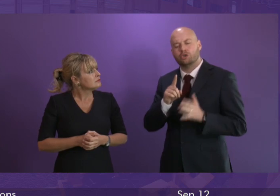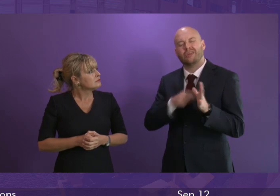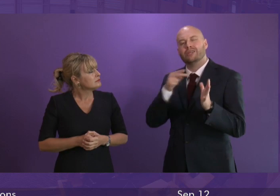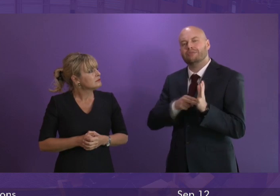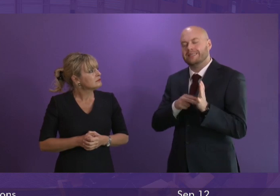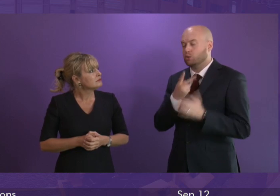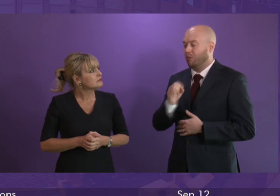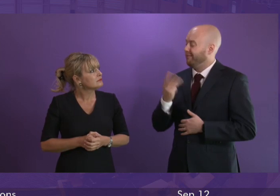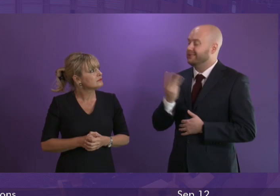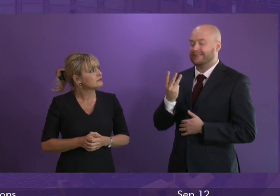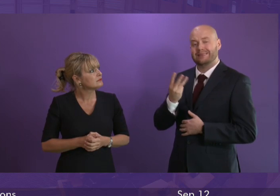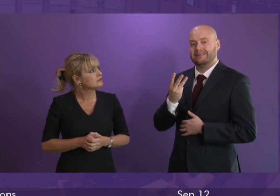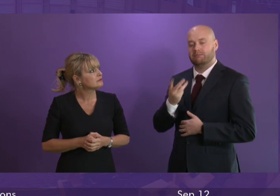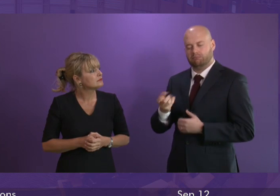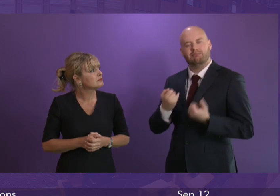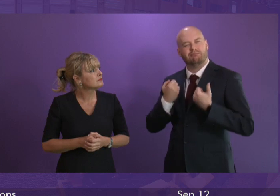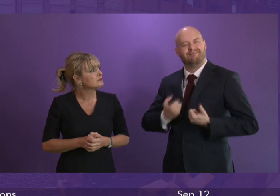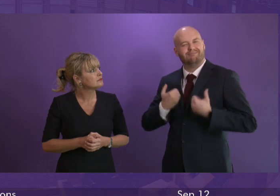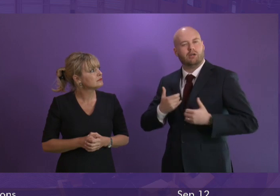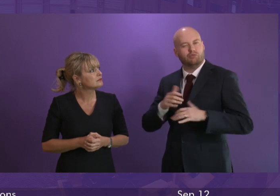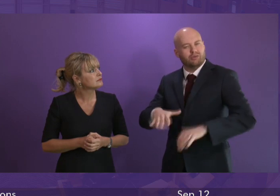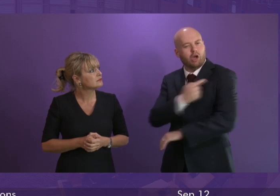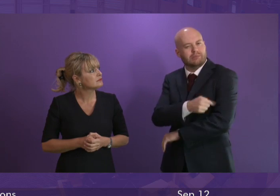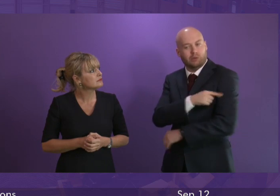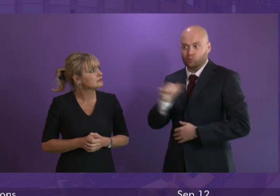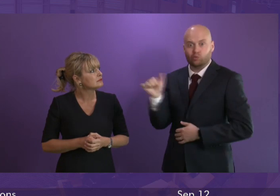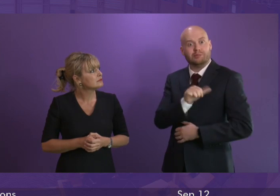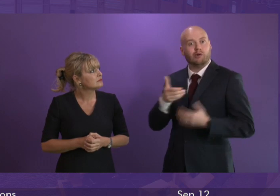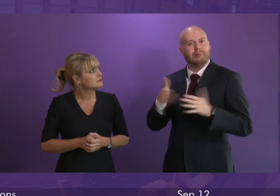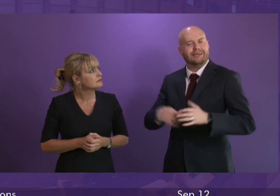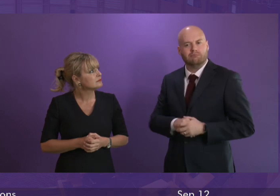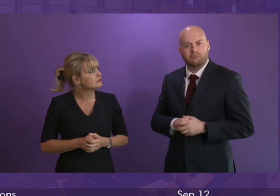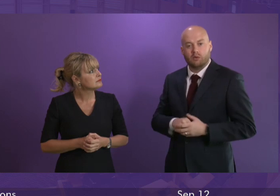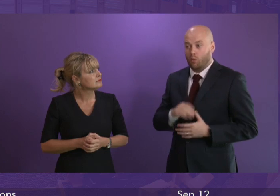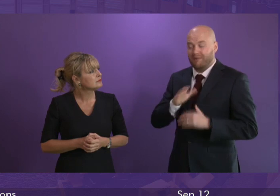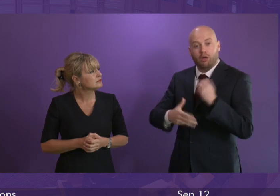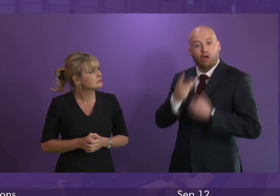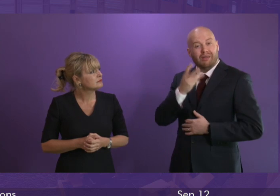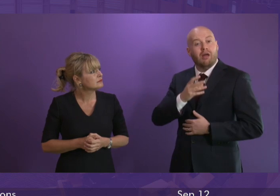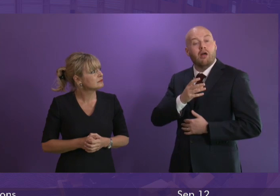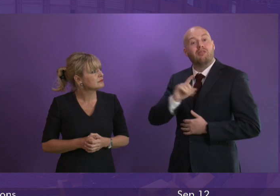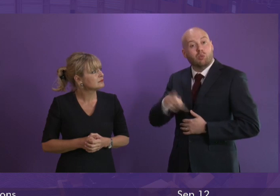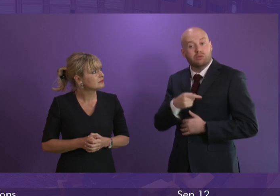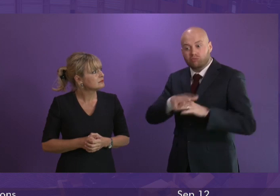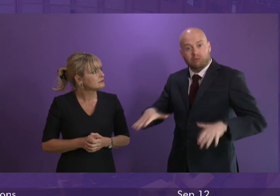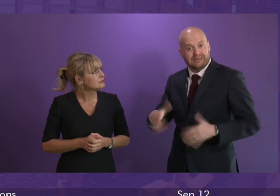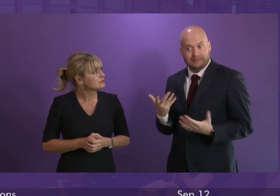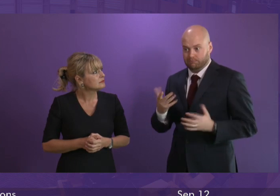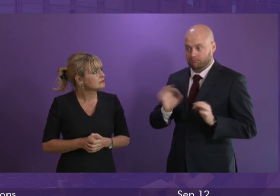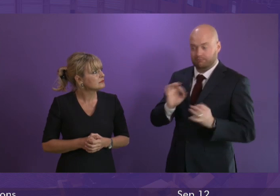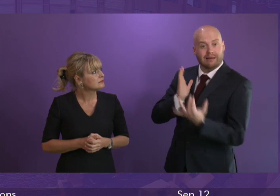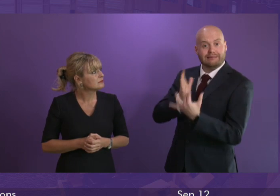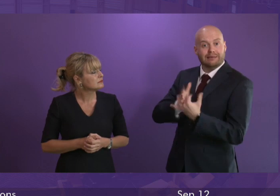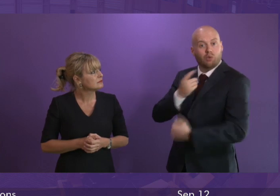when the new Sick Kids was supposed to have opened, over 300,000 children have been denied access to the new hospital that they and their